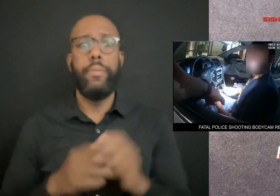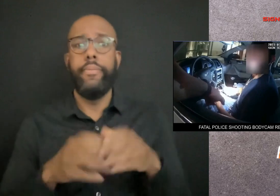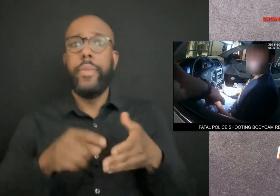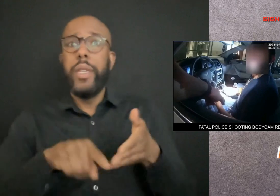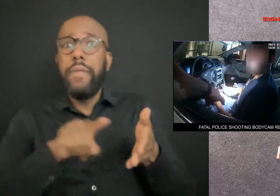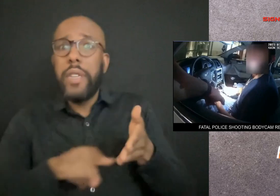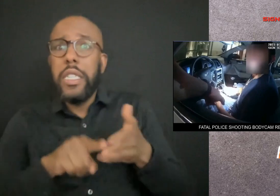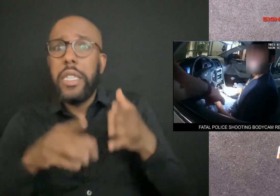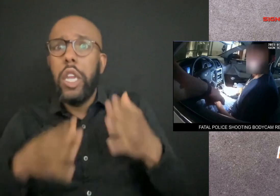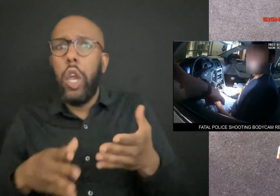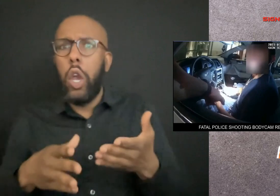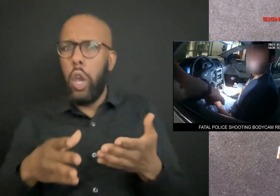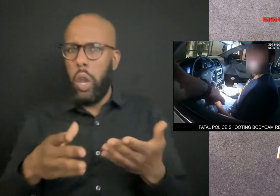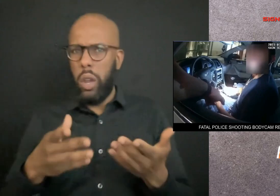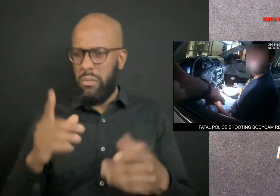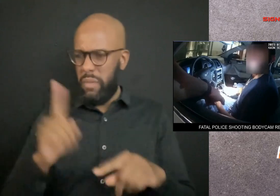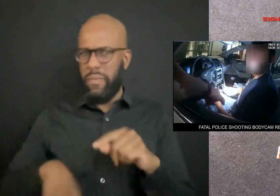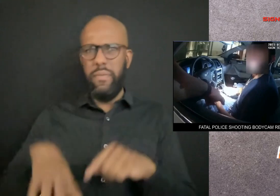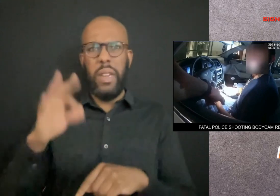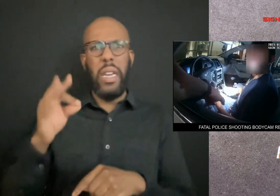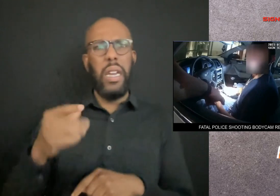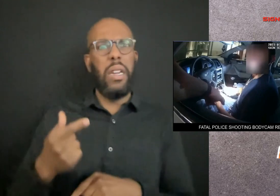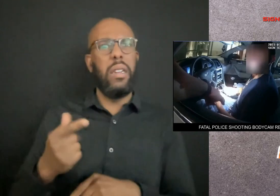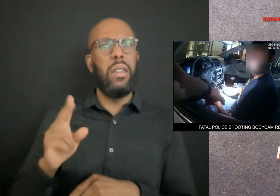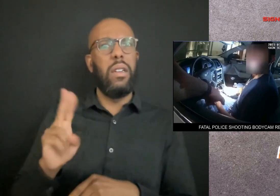Investigators did not find a gun in the vehicle.